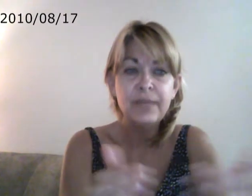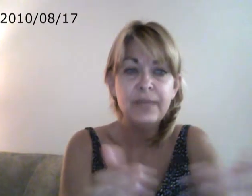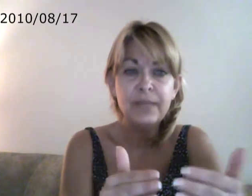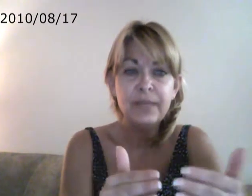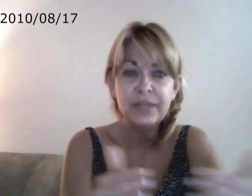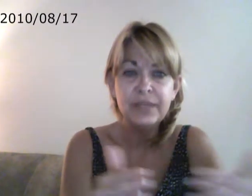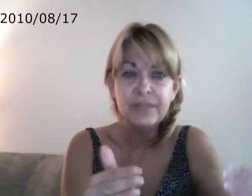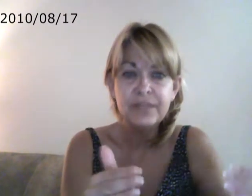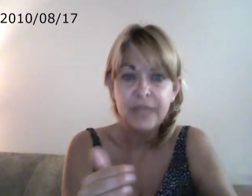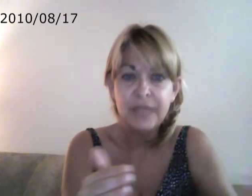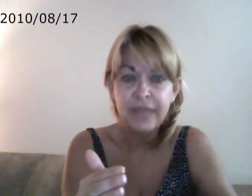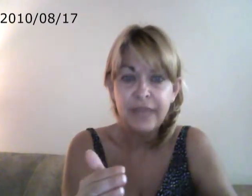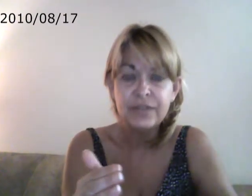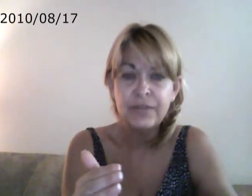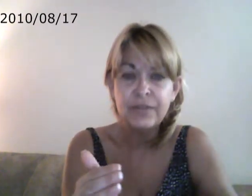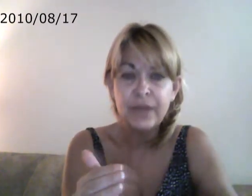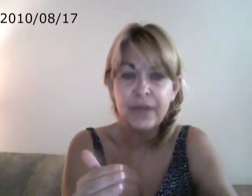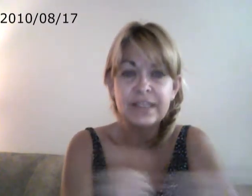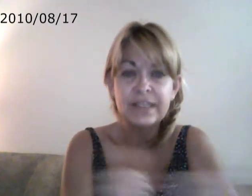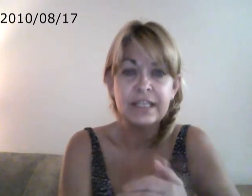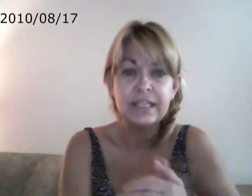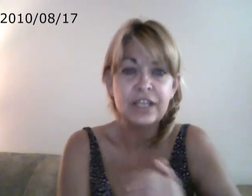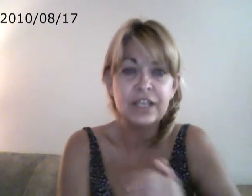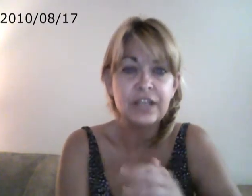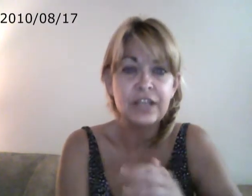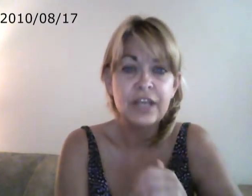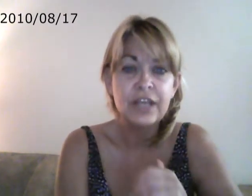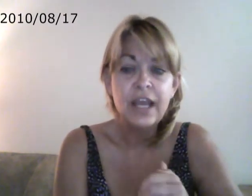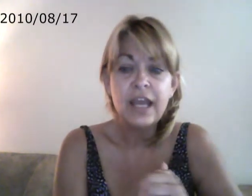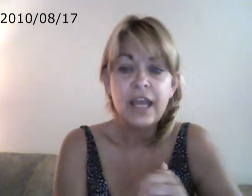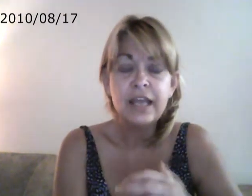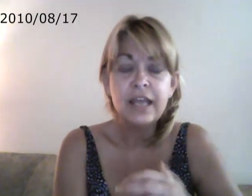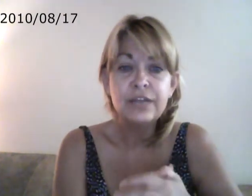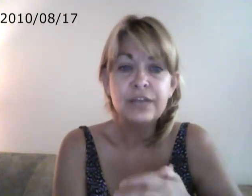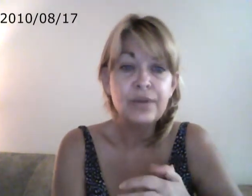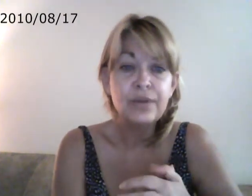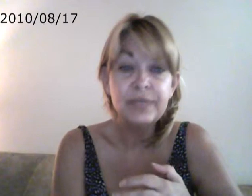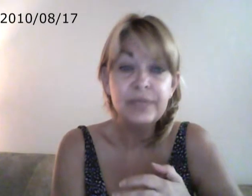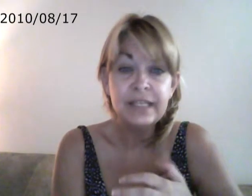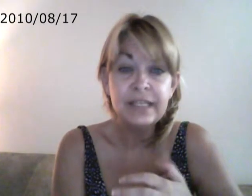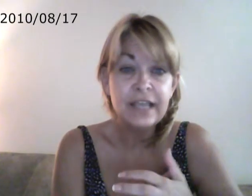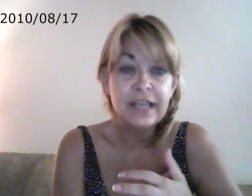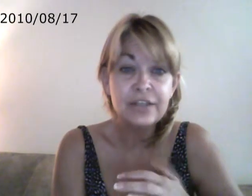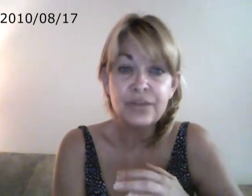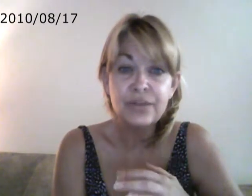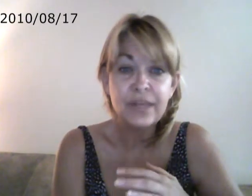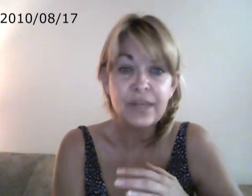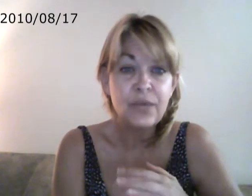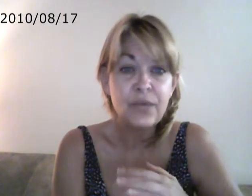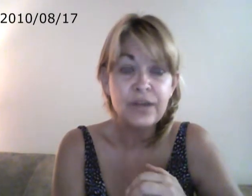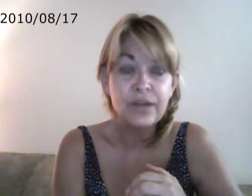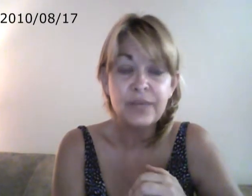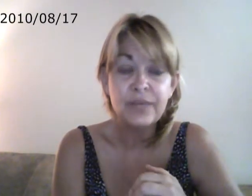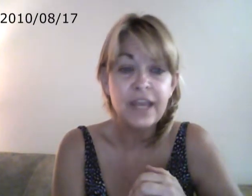beliefs and behaviors of the parents need to change. And they're completely attached to the way they want to behave.